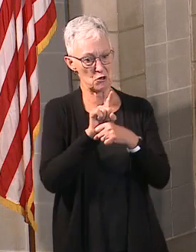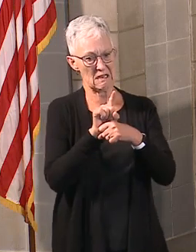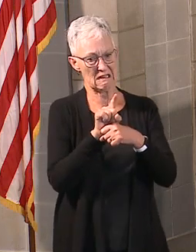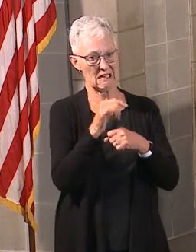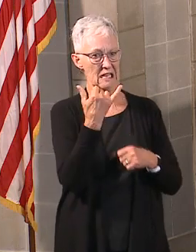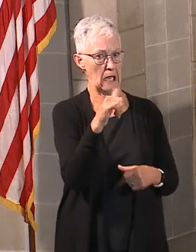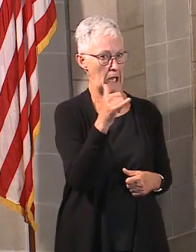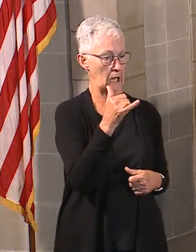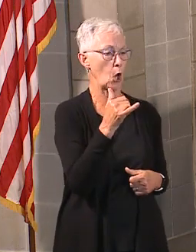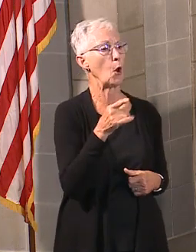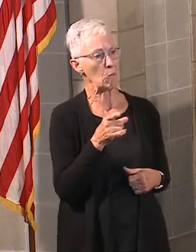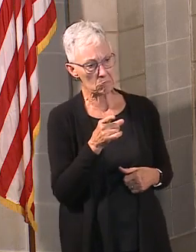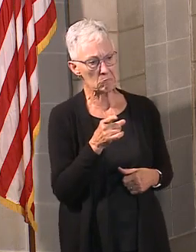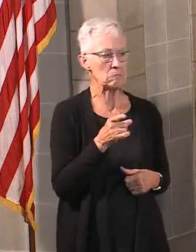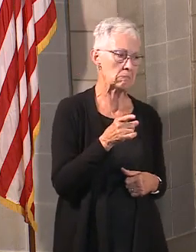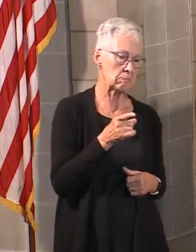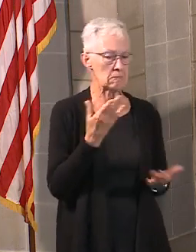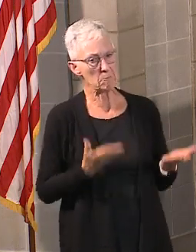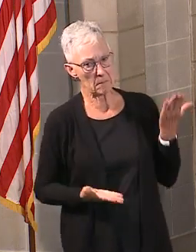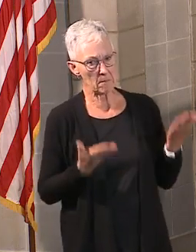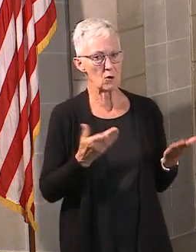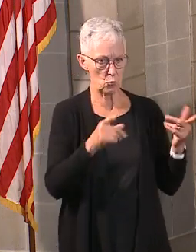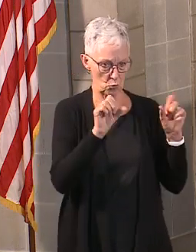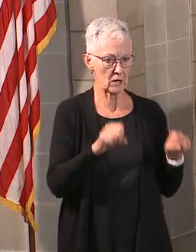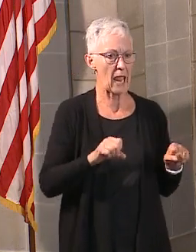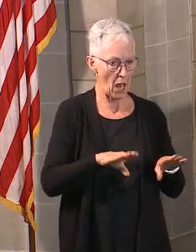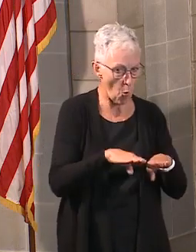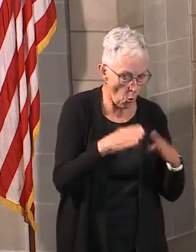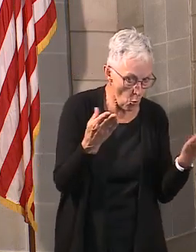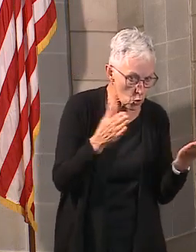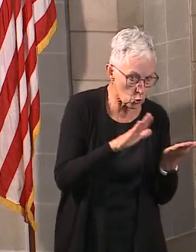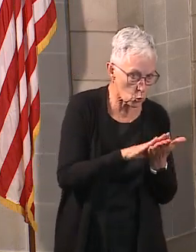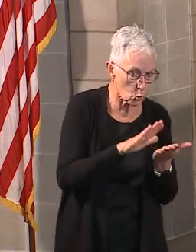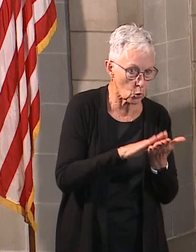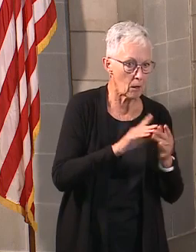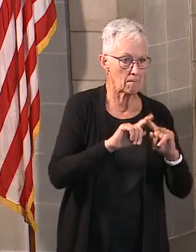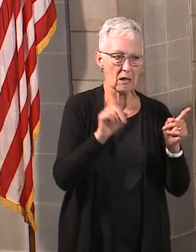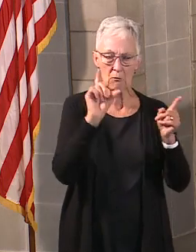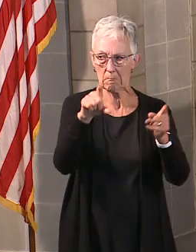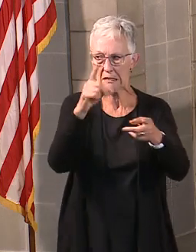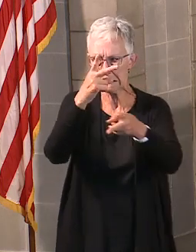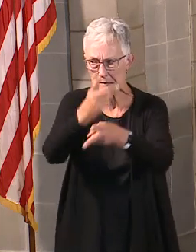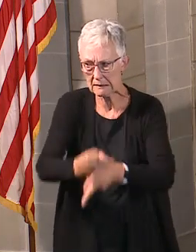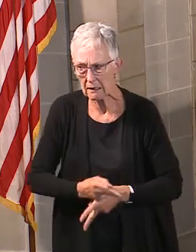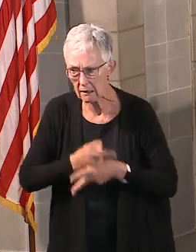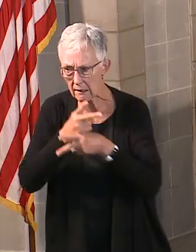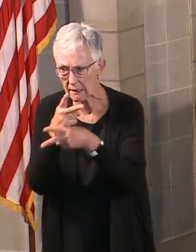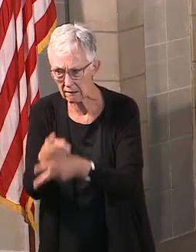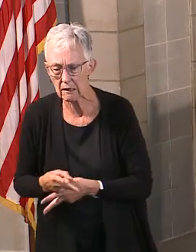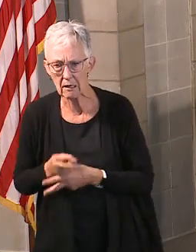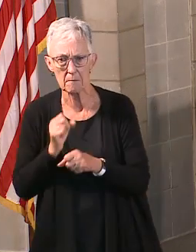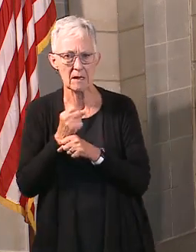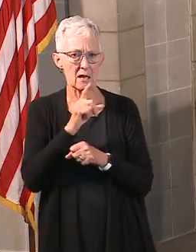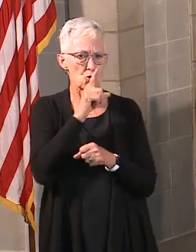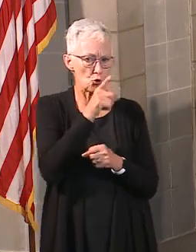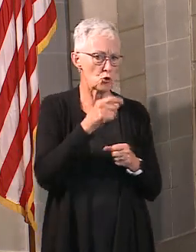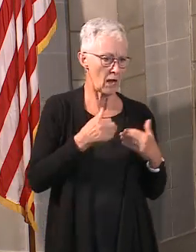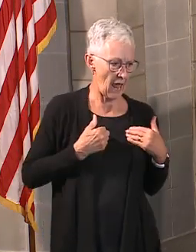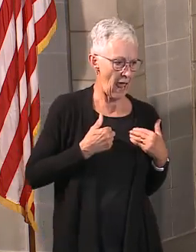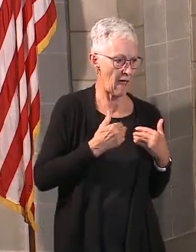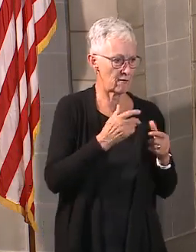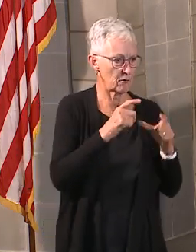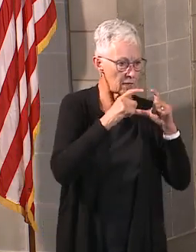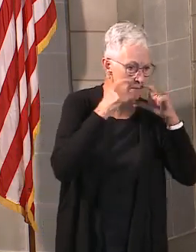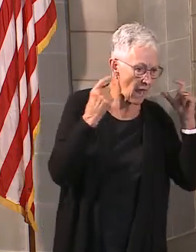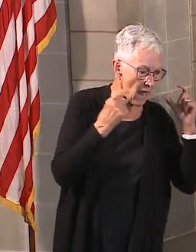run schools in a capacity that wants you to be cautious, right? Make sure that you have all of the appropriate PPE and that